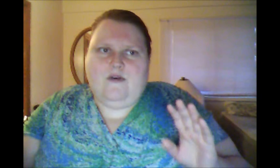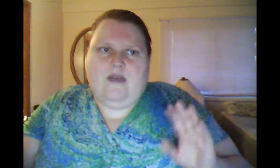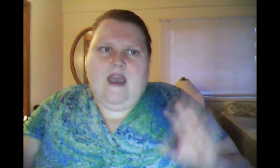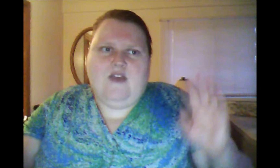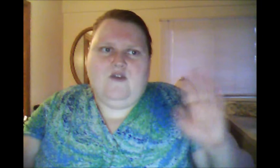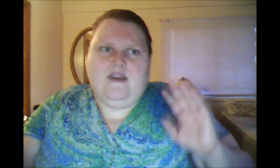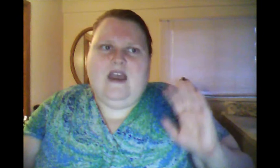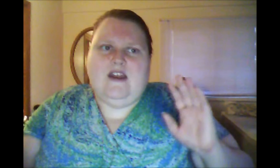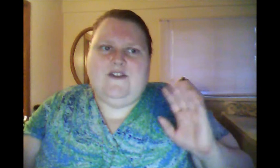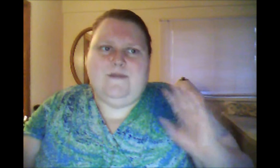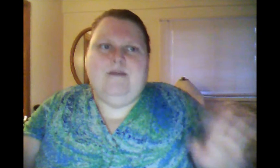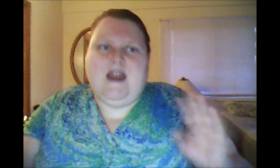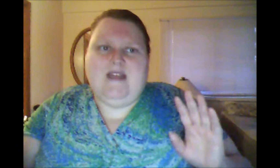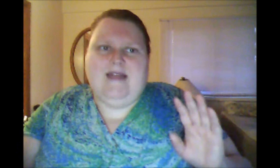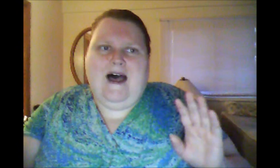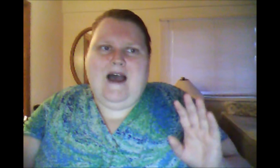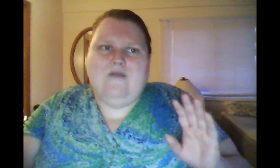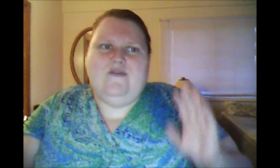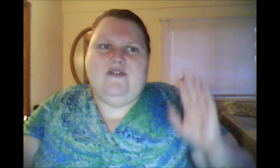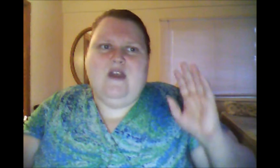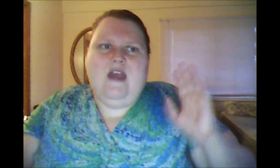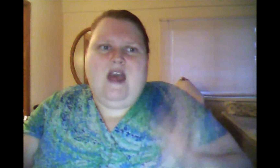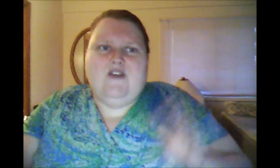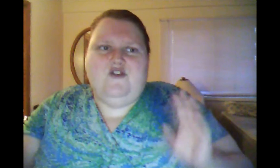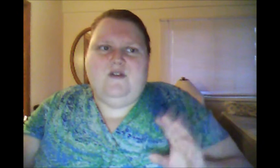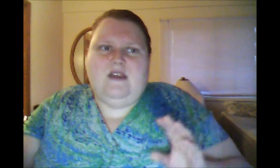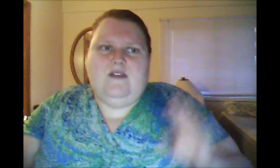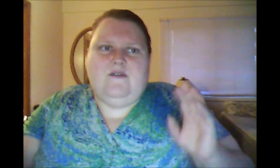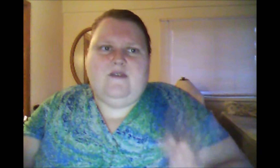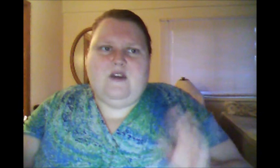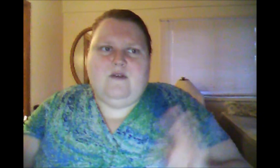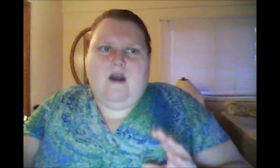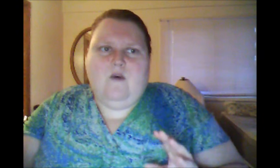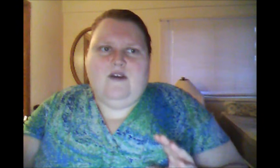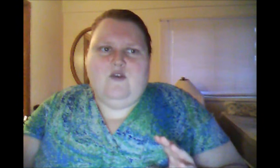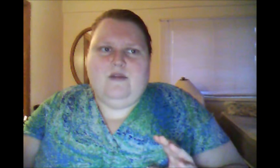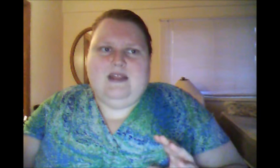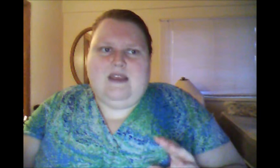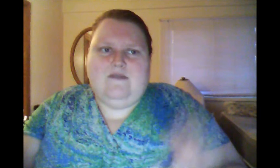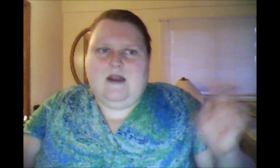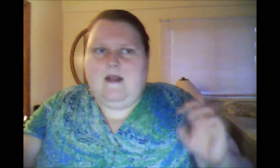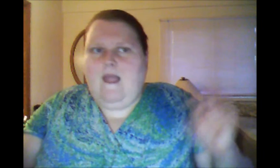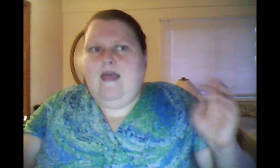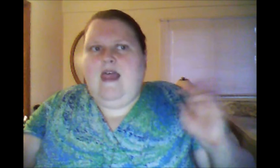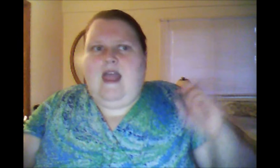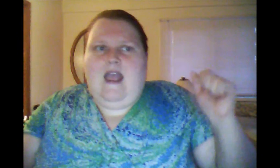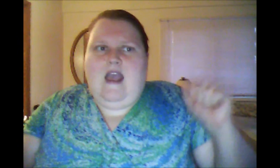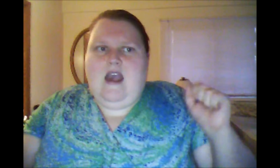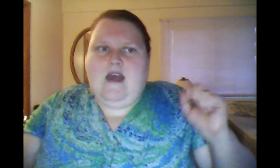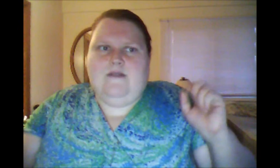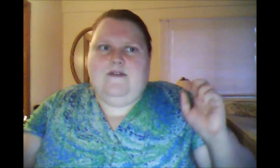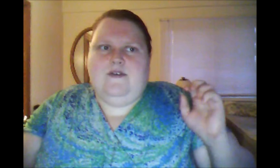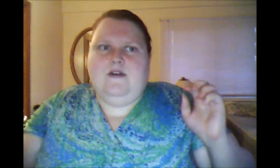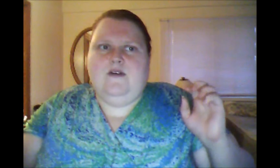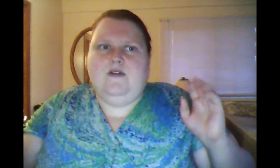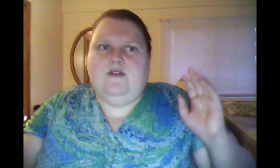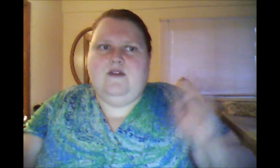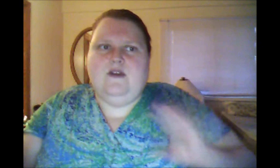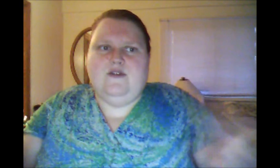Okay? You get as many lives as you need to figure out what you believe in. And there's